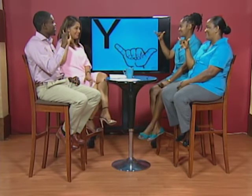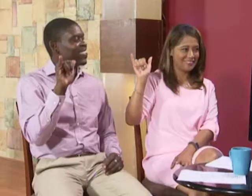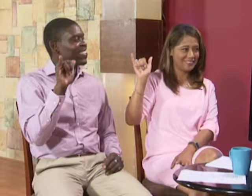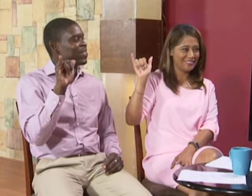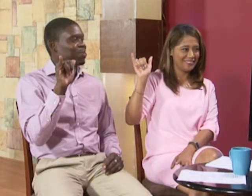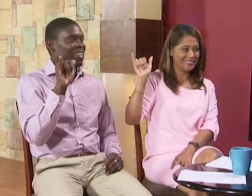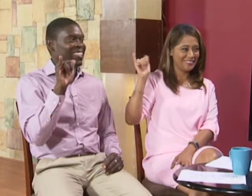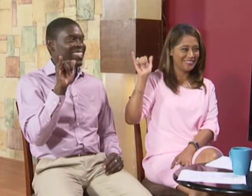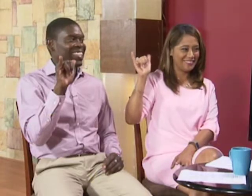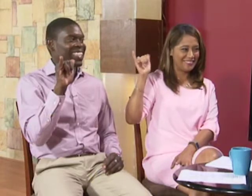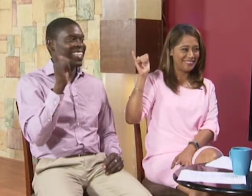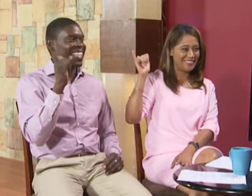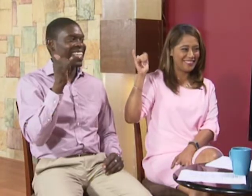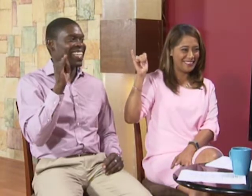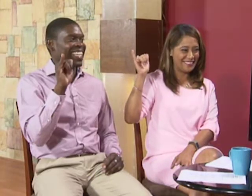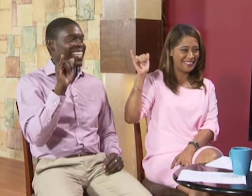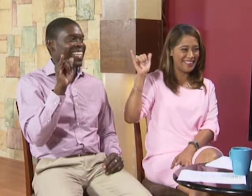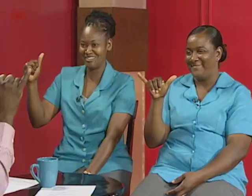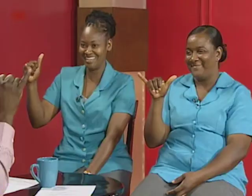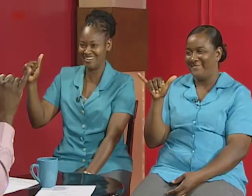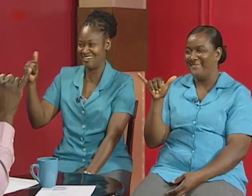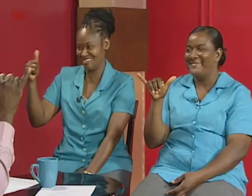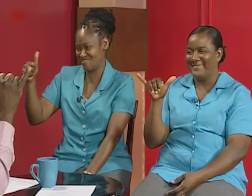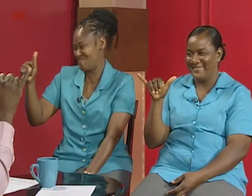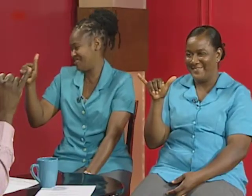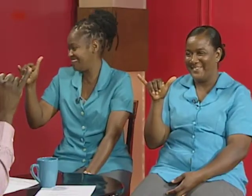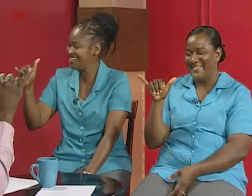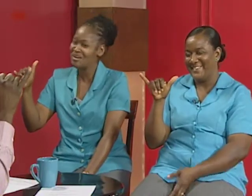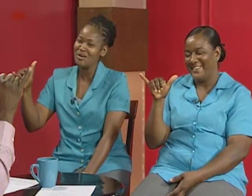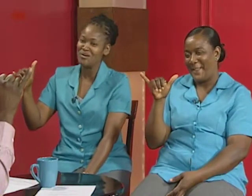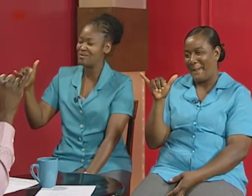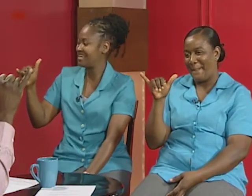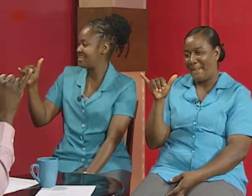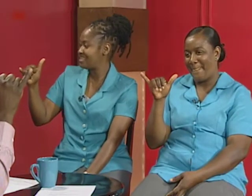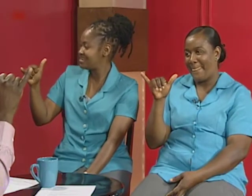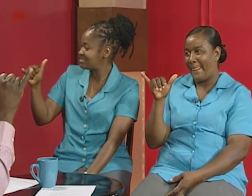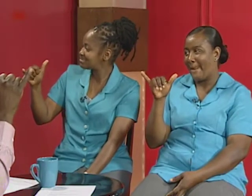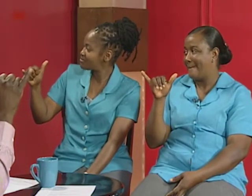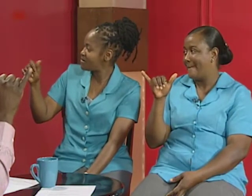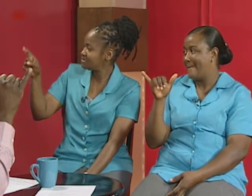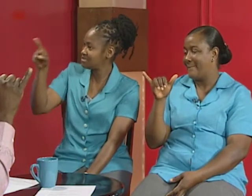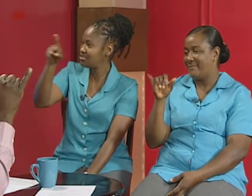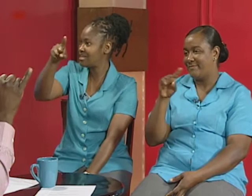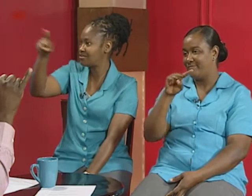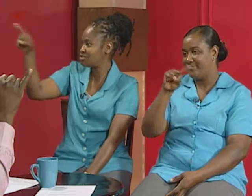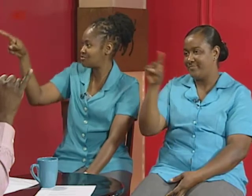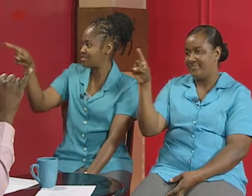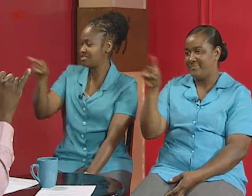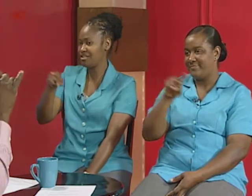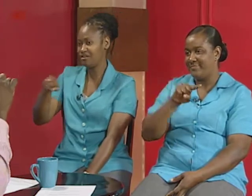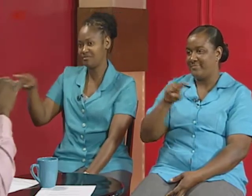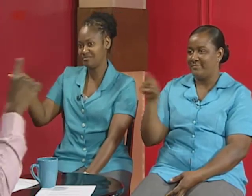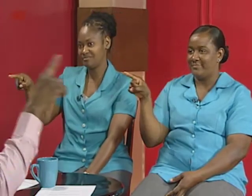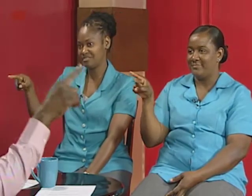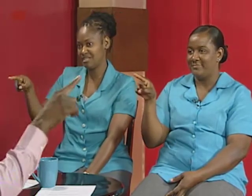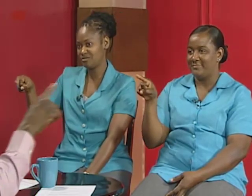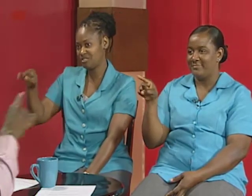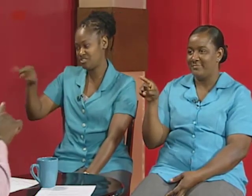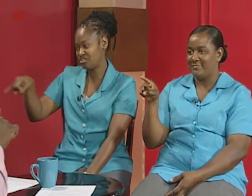if you shake it it's yellow yeah okay and the last z jaleca just write it in the ear just like you did the j